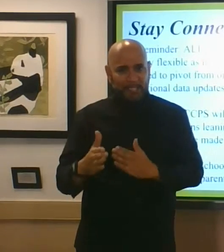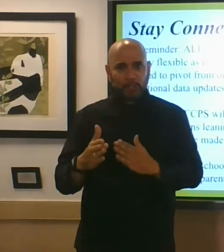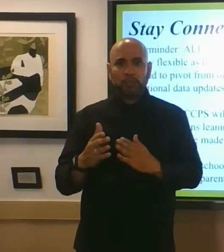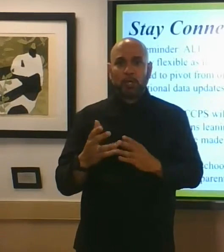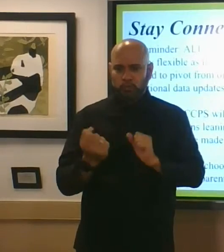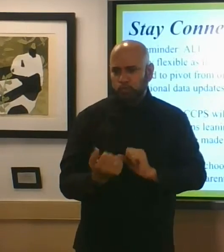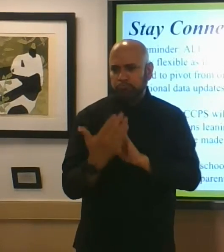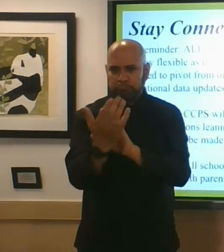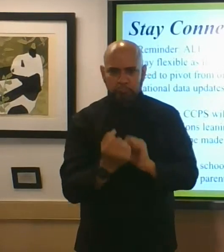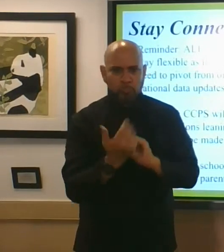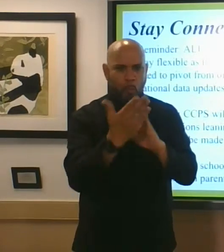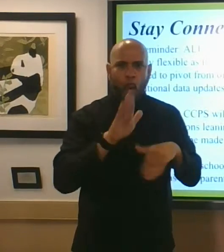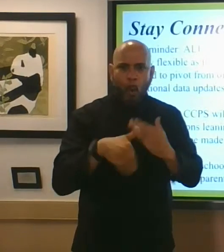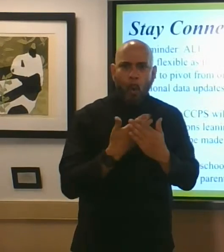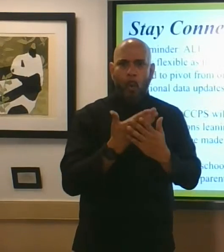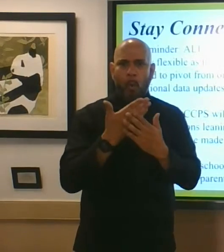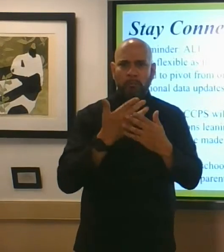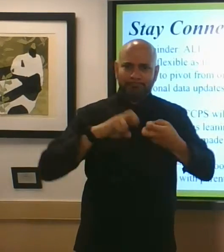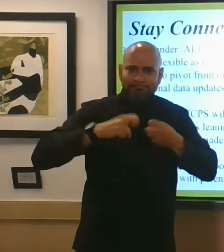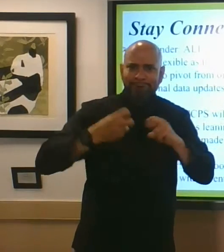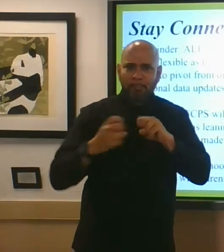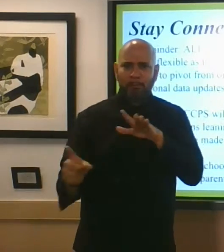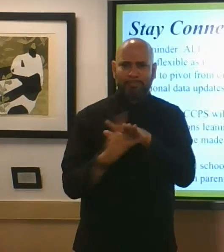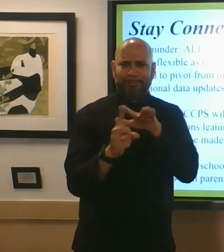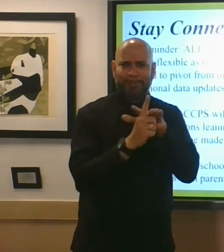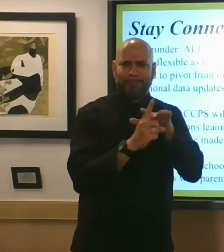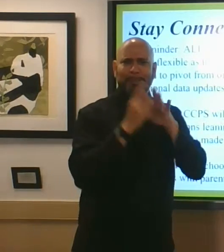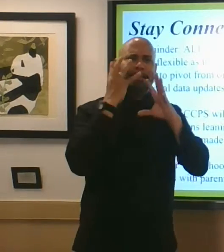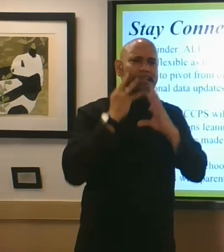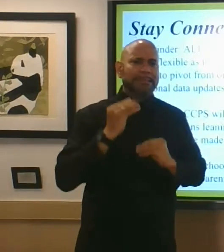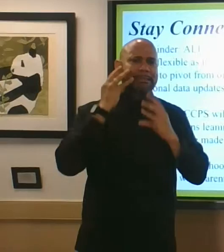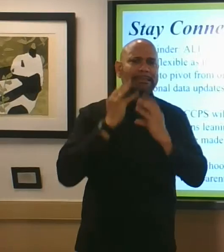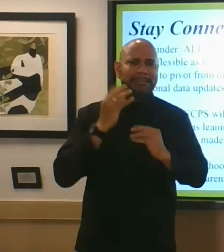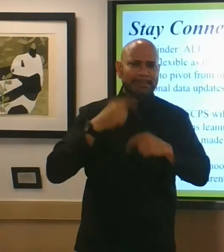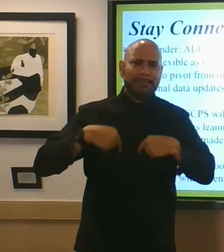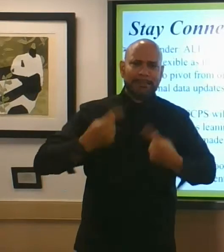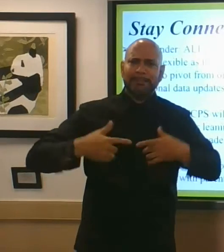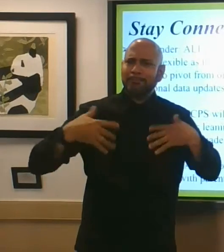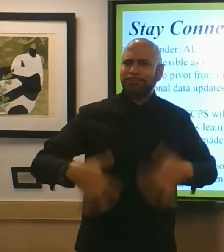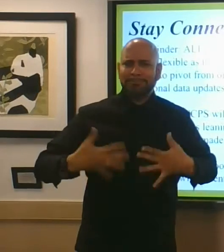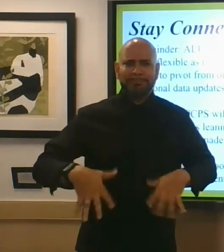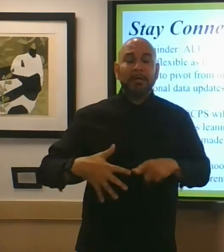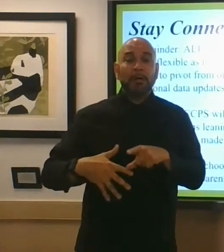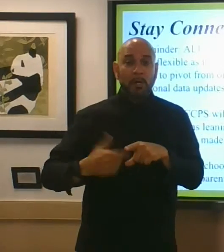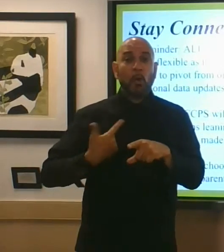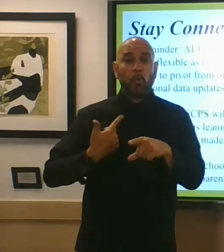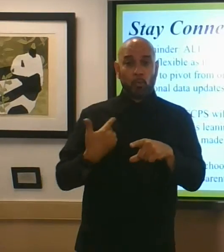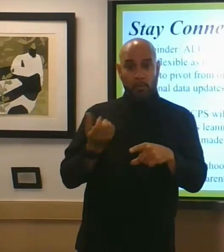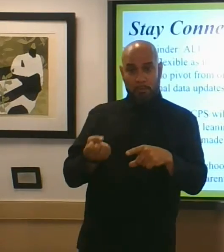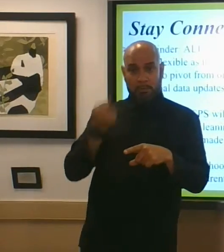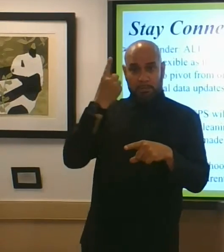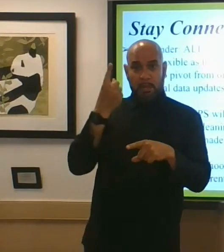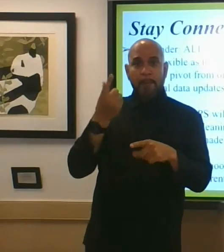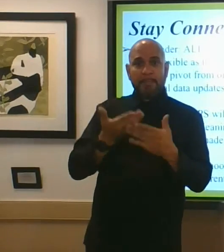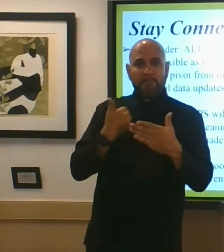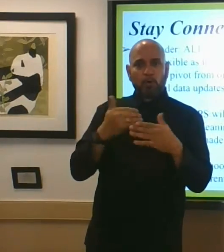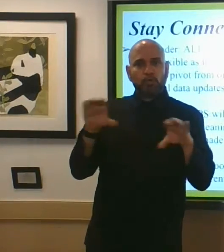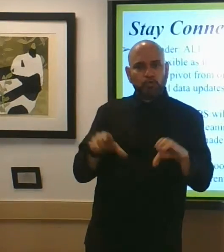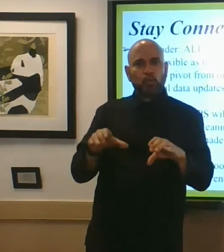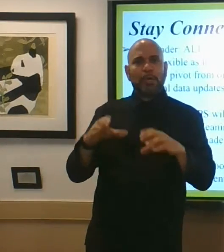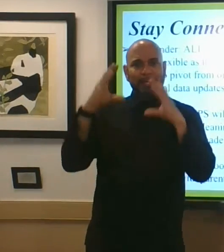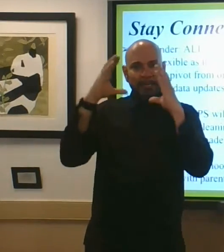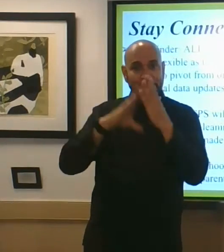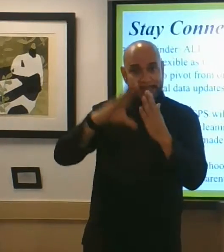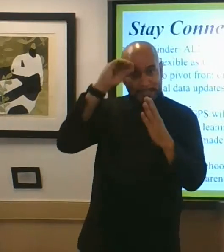the kids are experiencing so we understand that sometimes before you can do teaching and learning you got to make